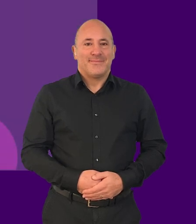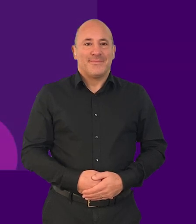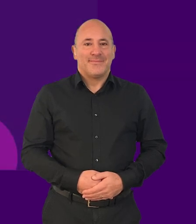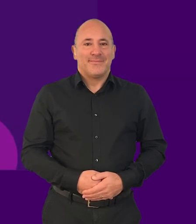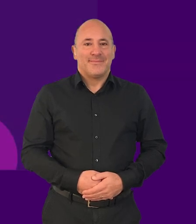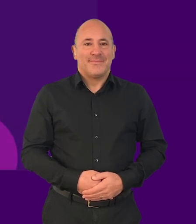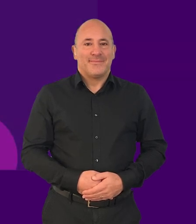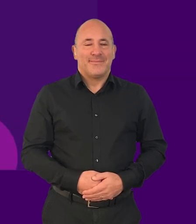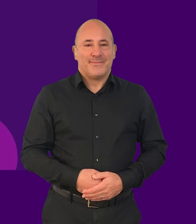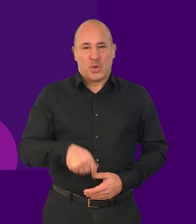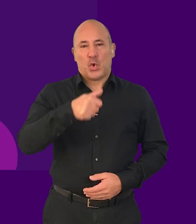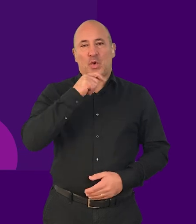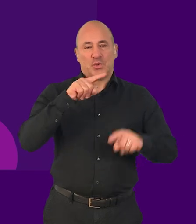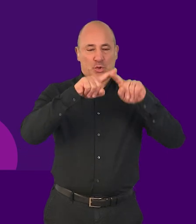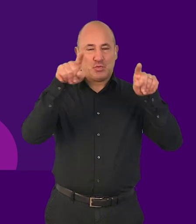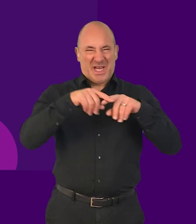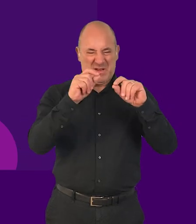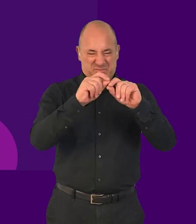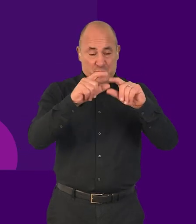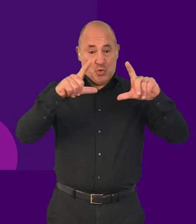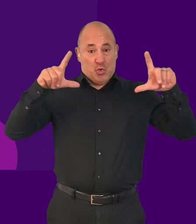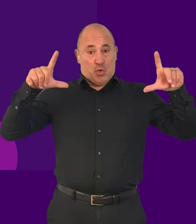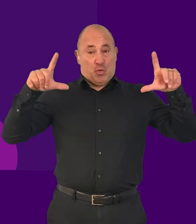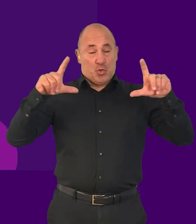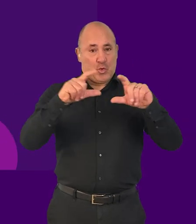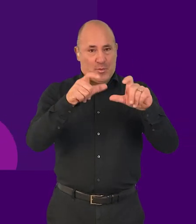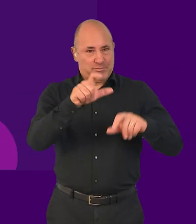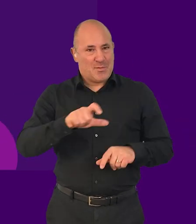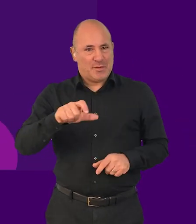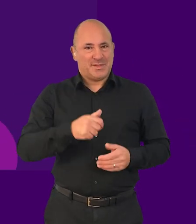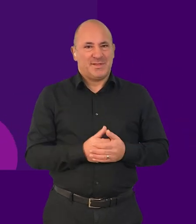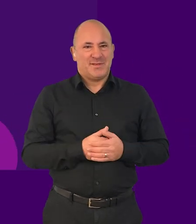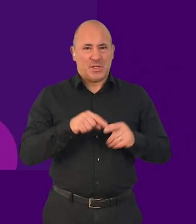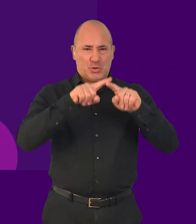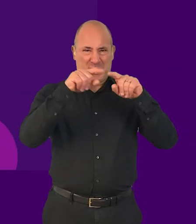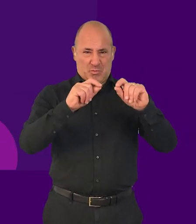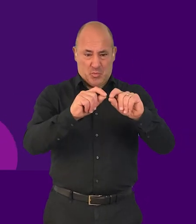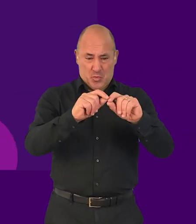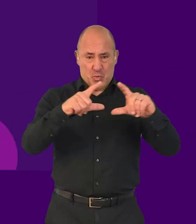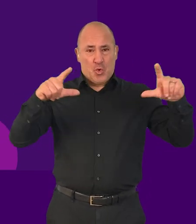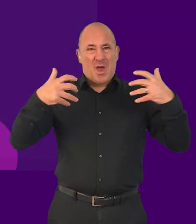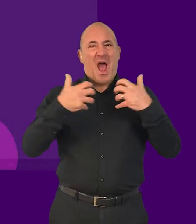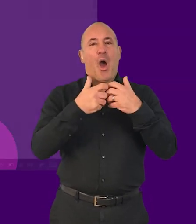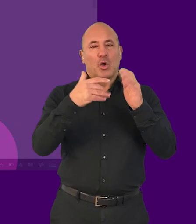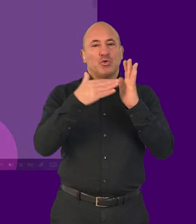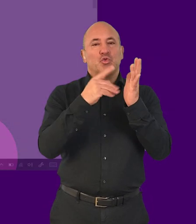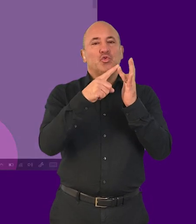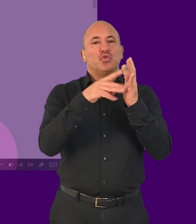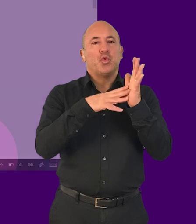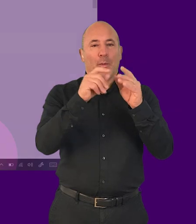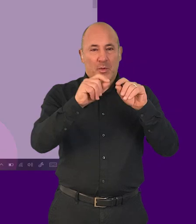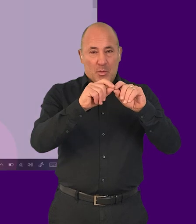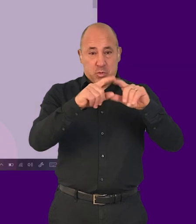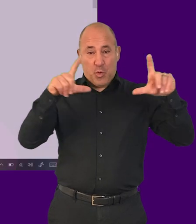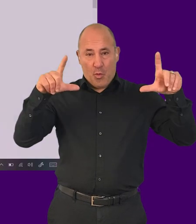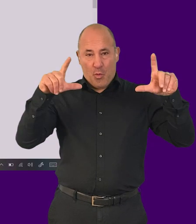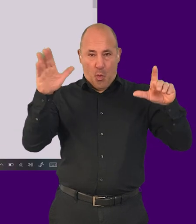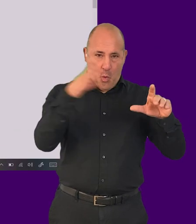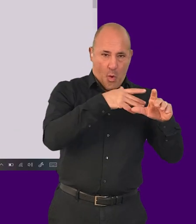Browsing with screen magnification. Screen magnification works by zooming all or parts of the screen as if you're looking through a